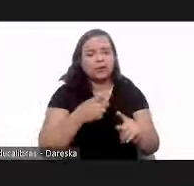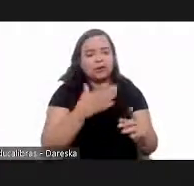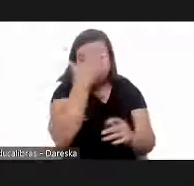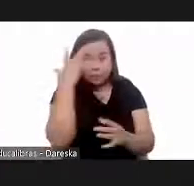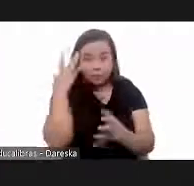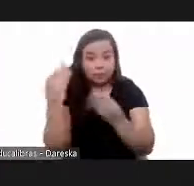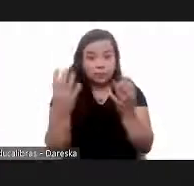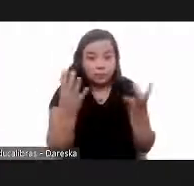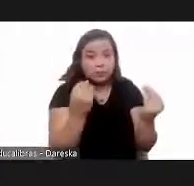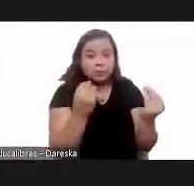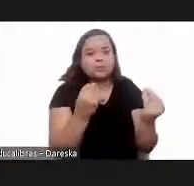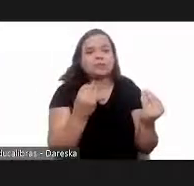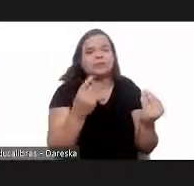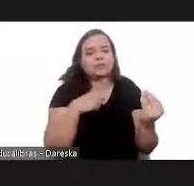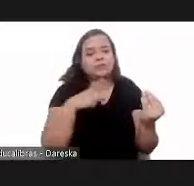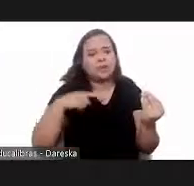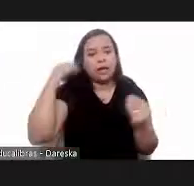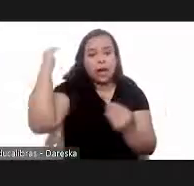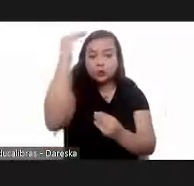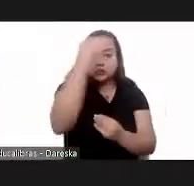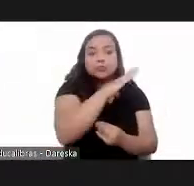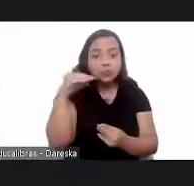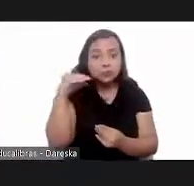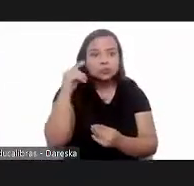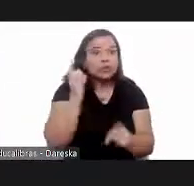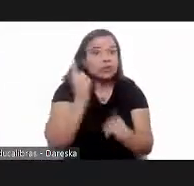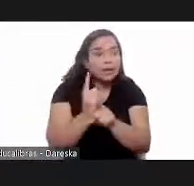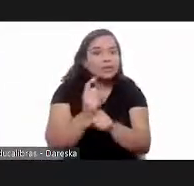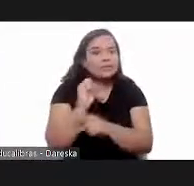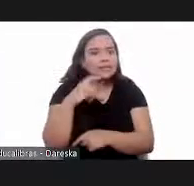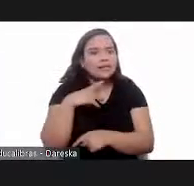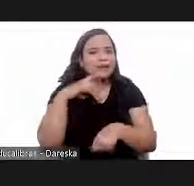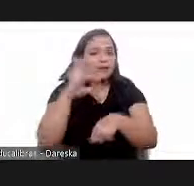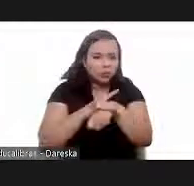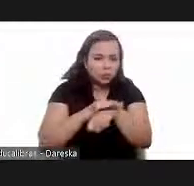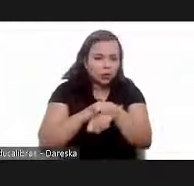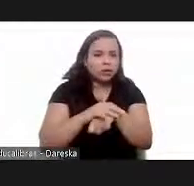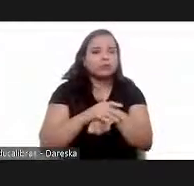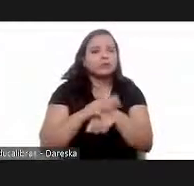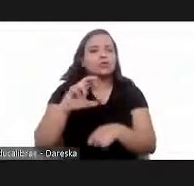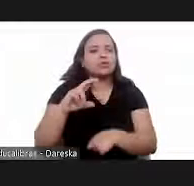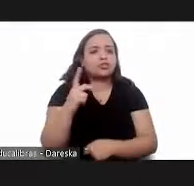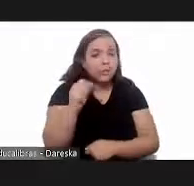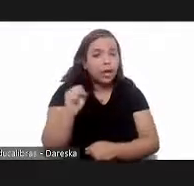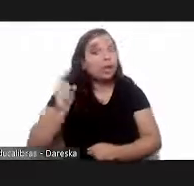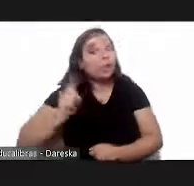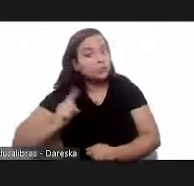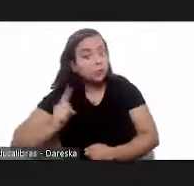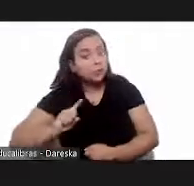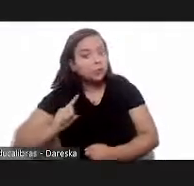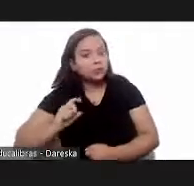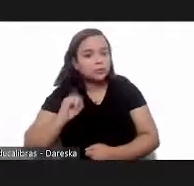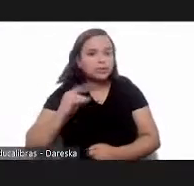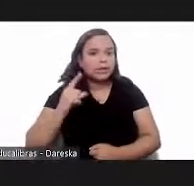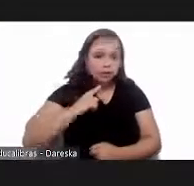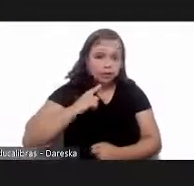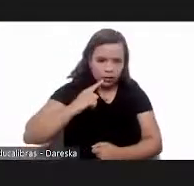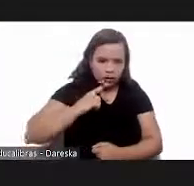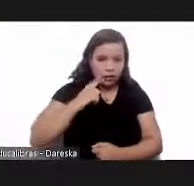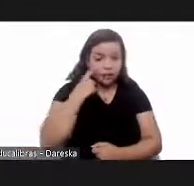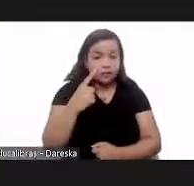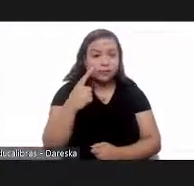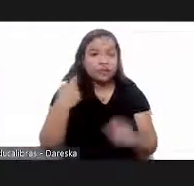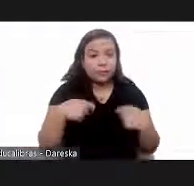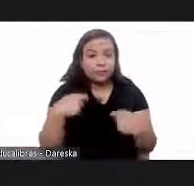of people adults and we wanted to screen to determine whether they had the infection or not so if you have the